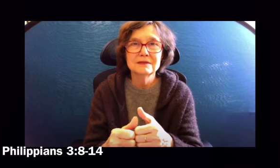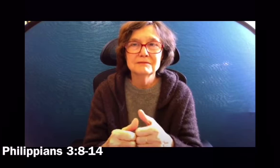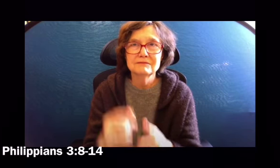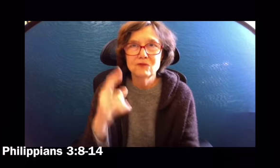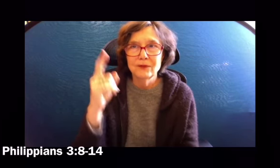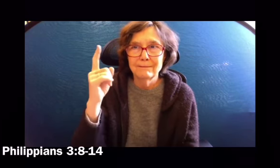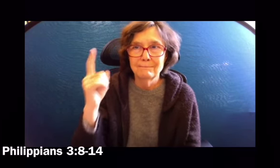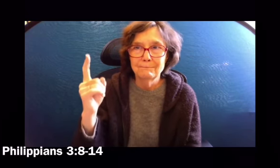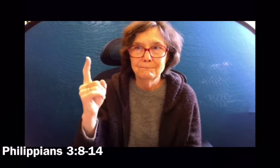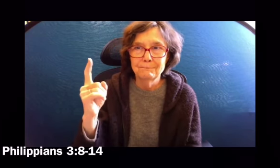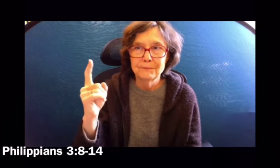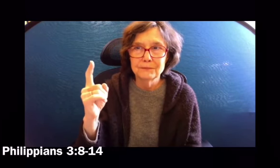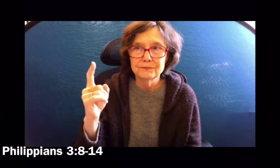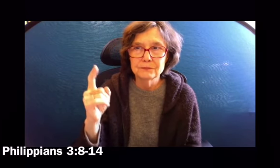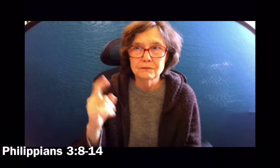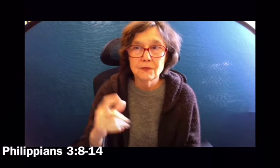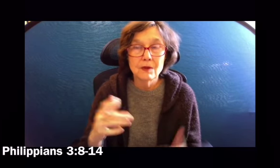calling in Christ Jesus.